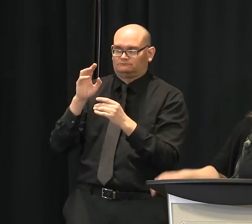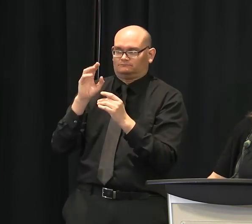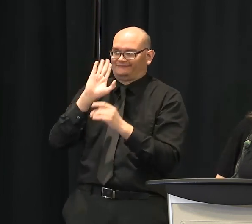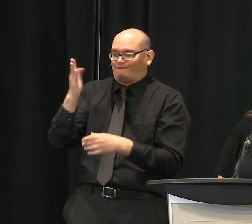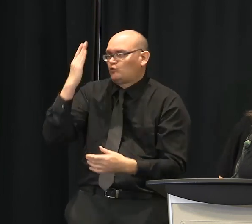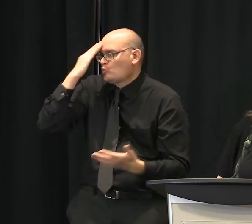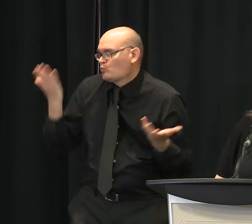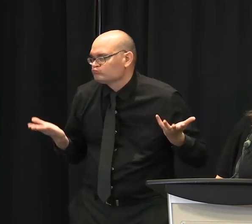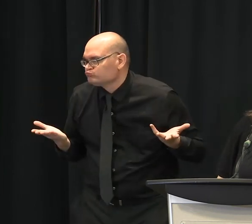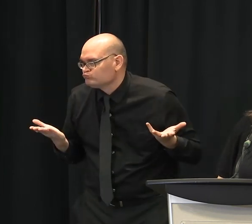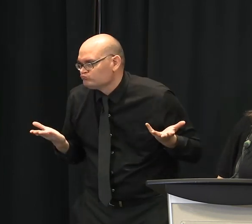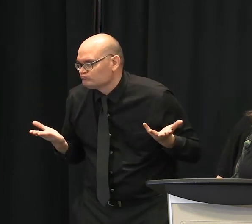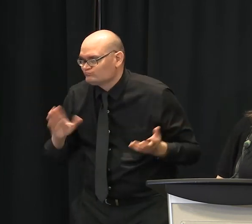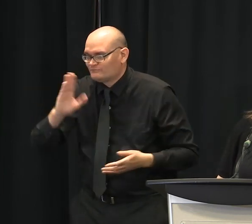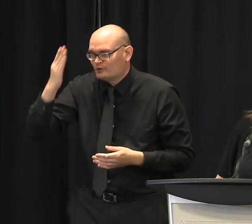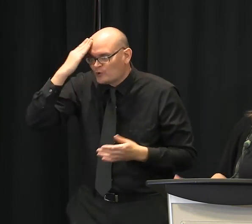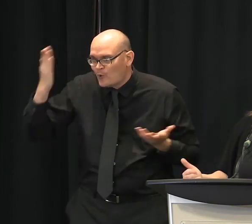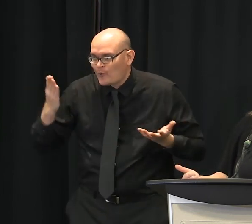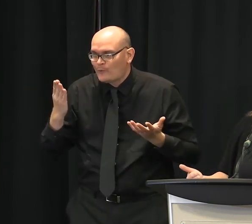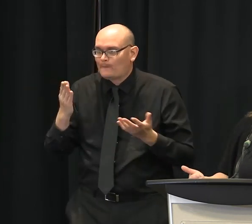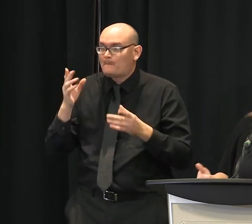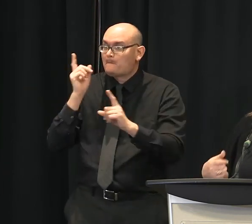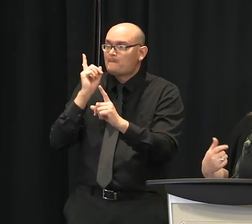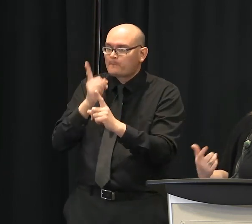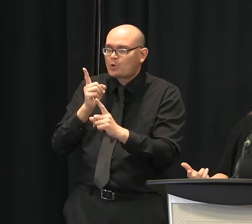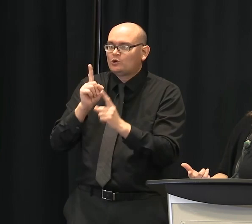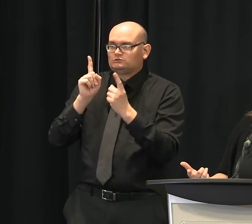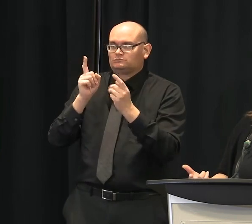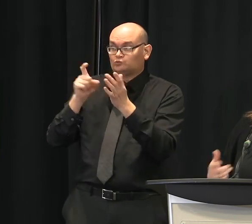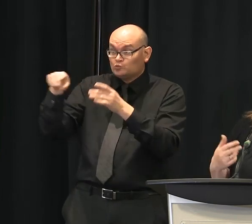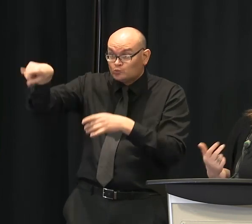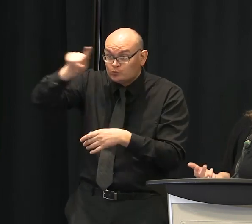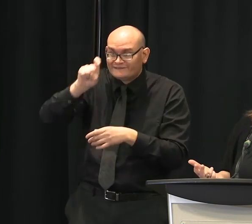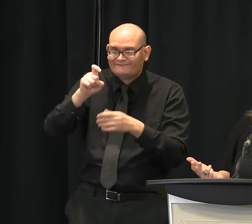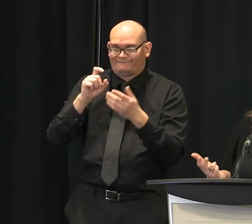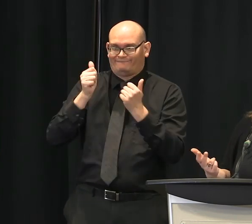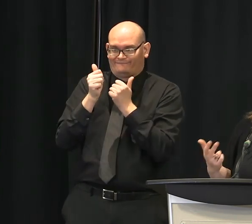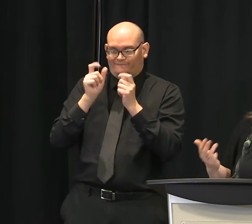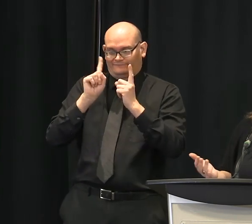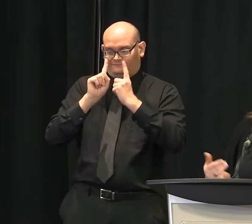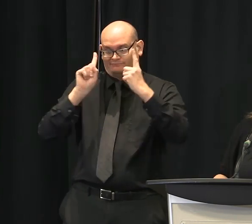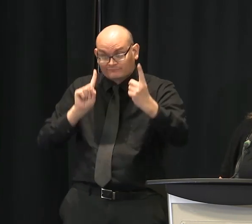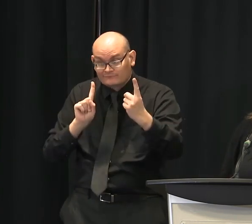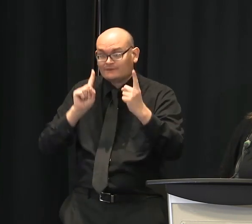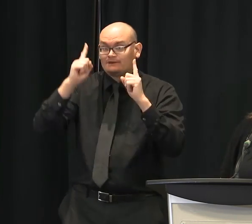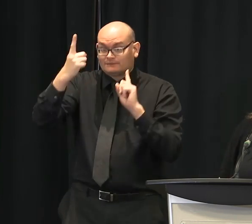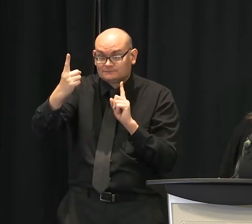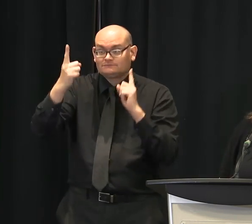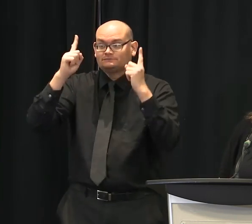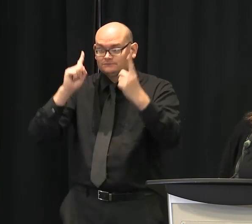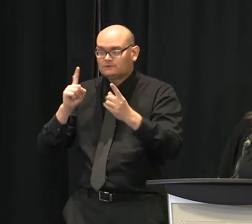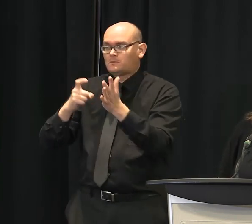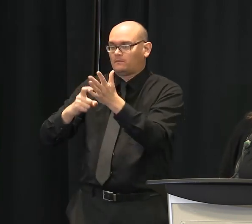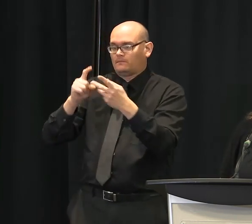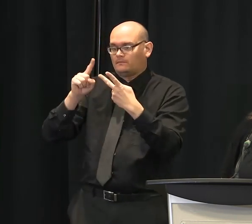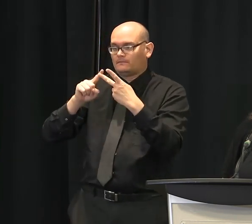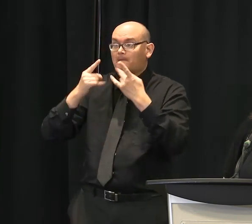curve flat, is doing that social distancing, wearing your masks, washing your hands, and using hand sanitizer.